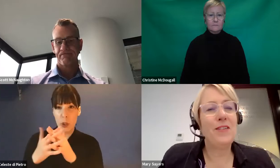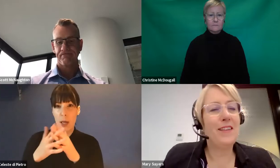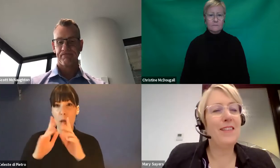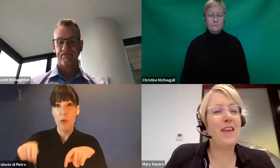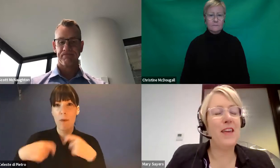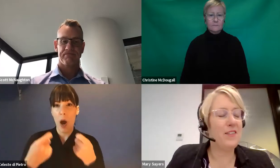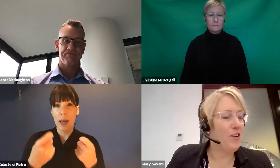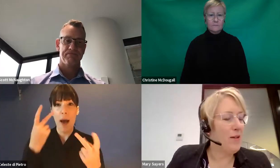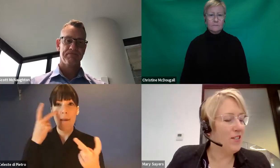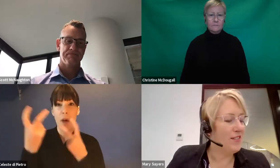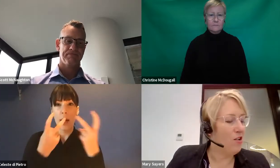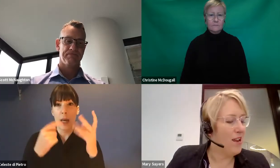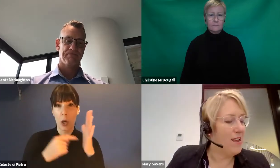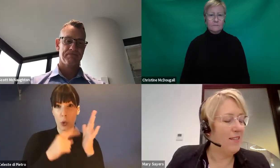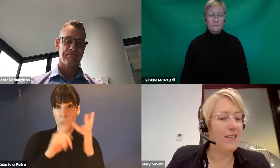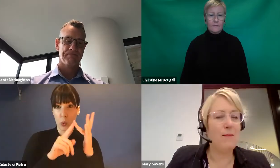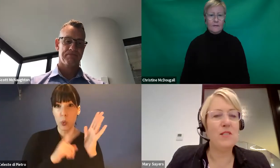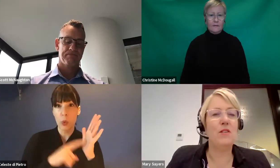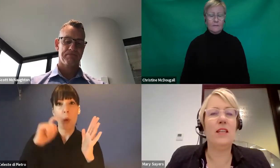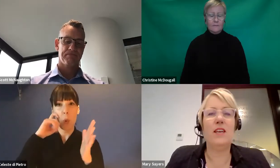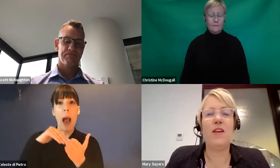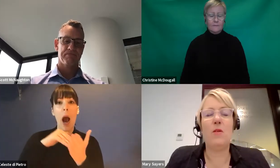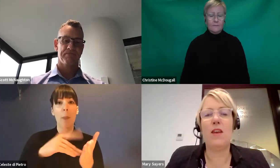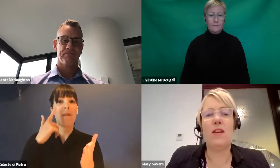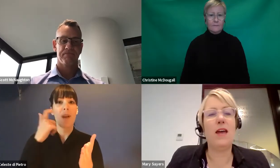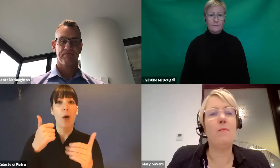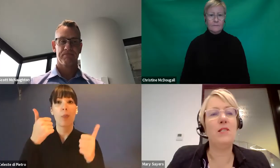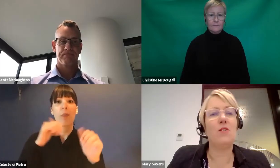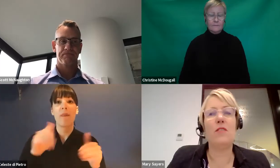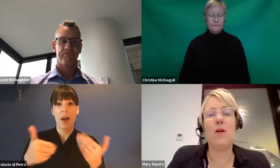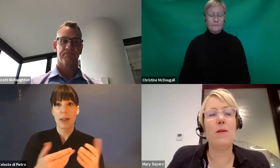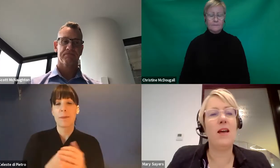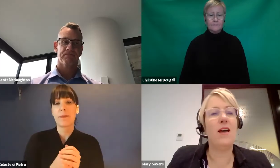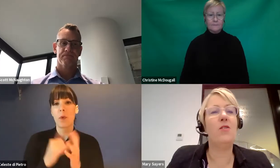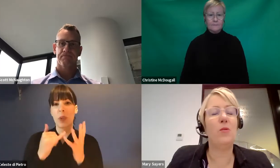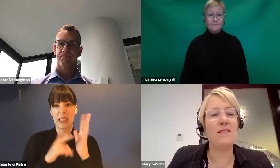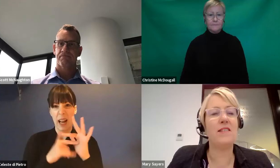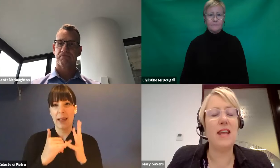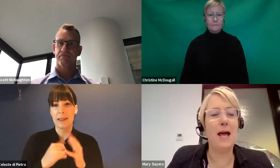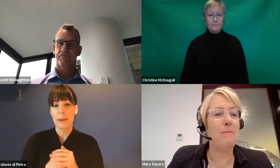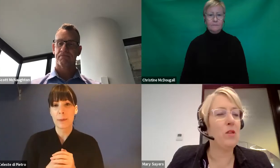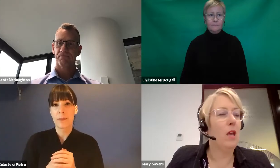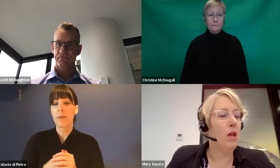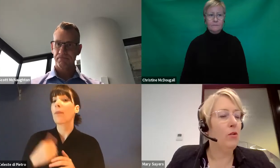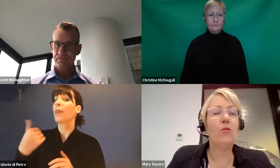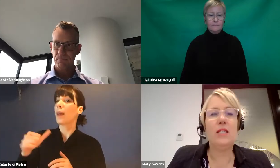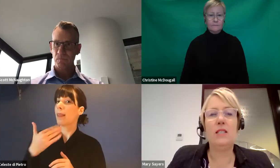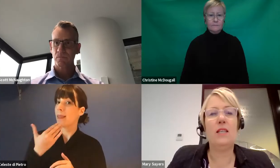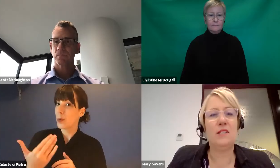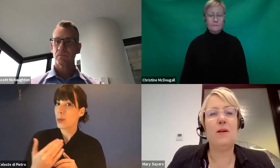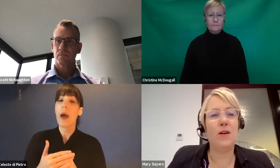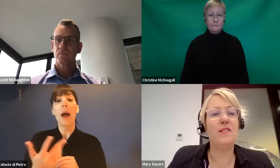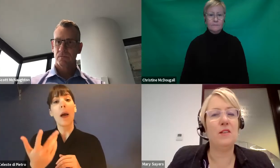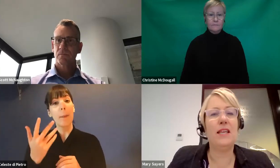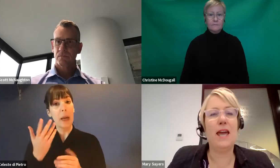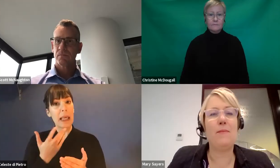Terrific. Thanks very much, Scott. And certainly if anyone is on the webinar who hasn't looked into